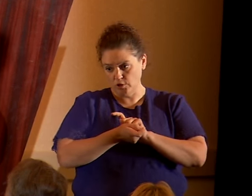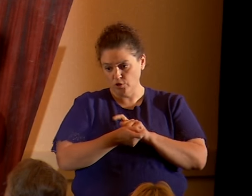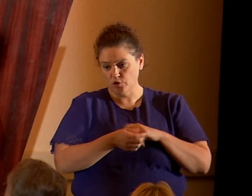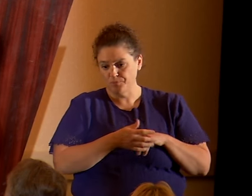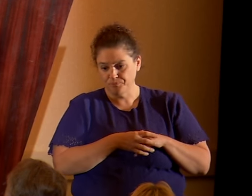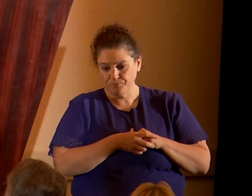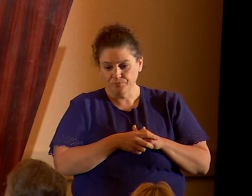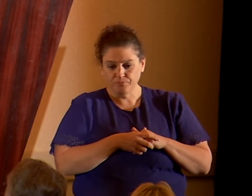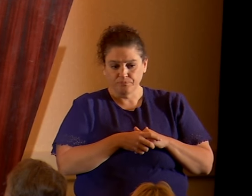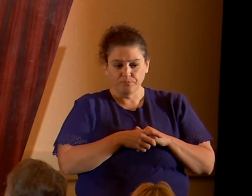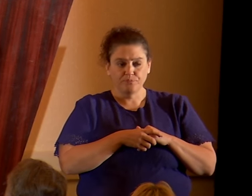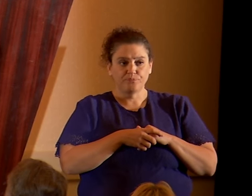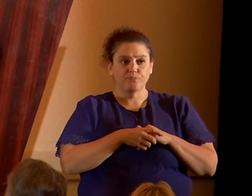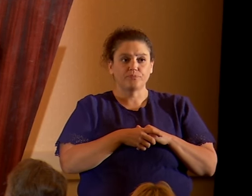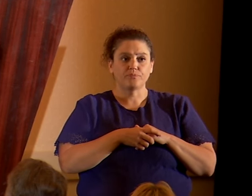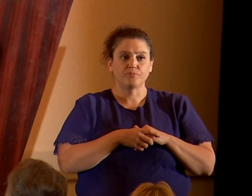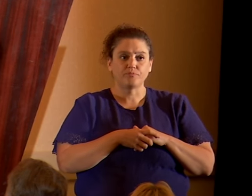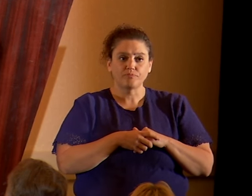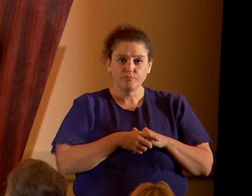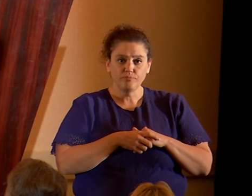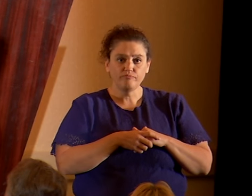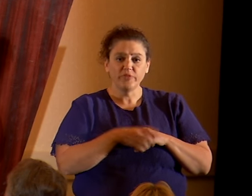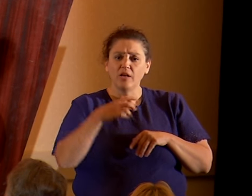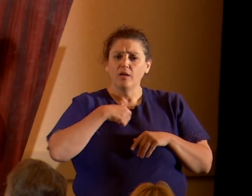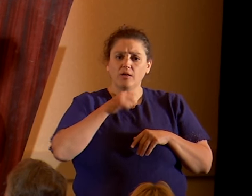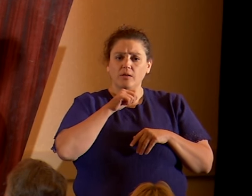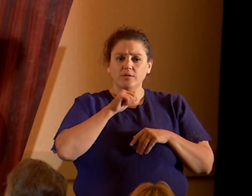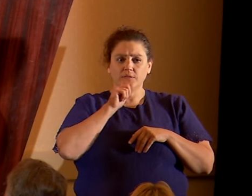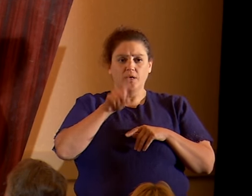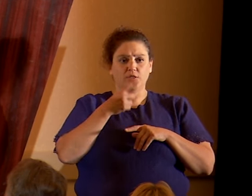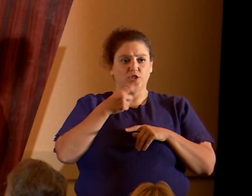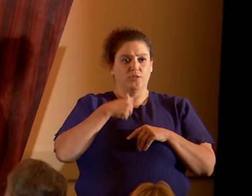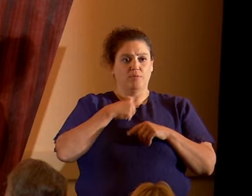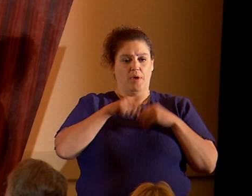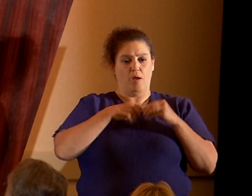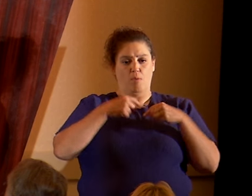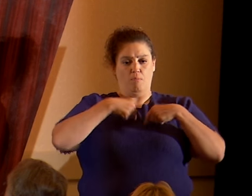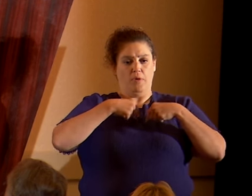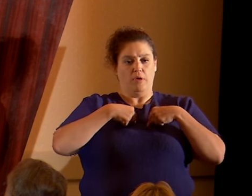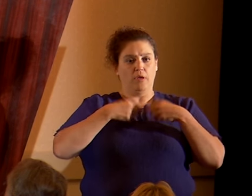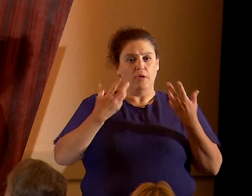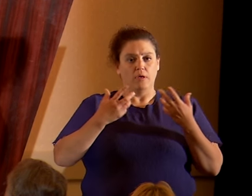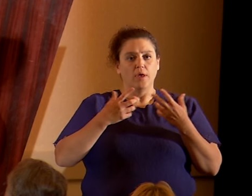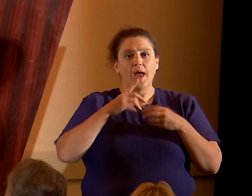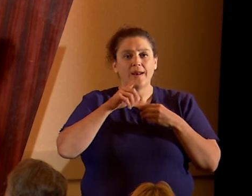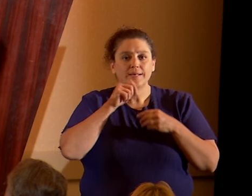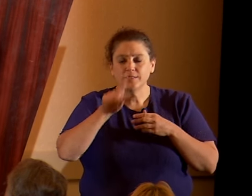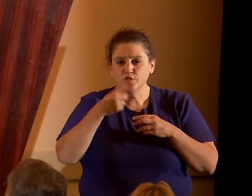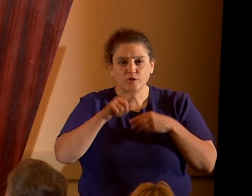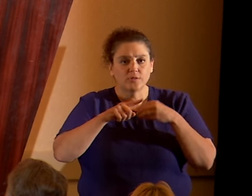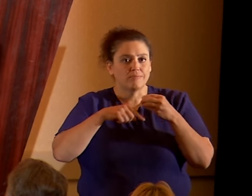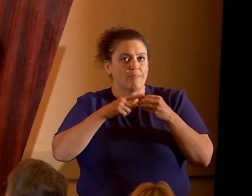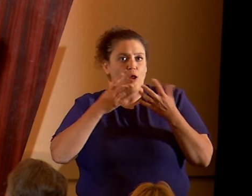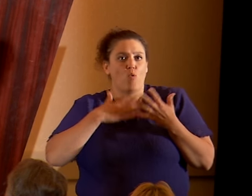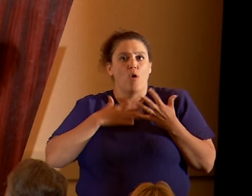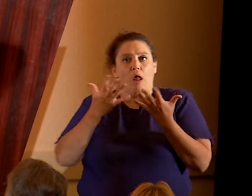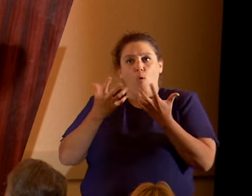person, not simply intention-driven one. Intentions don't matter in the physical world, results do.